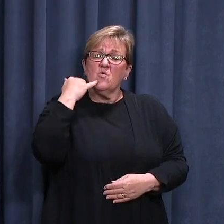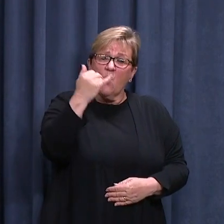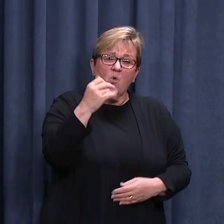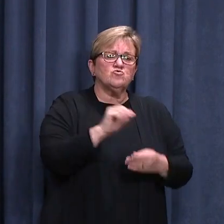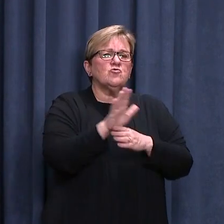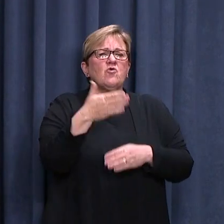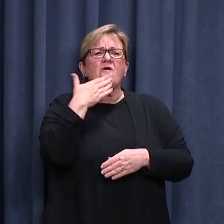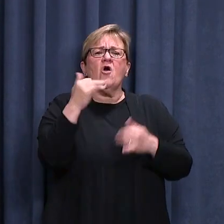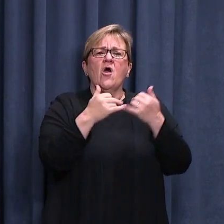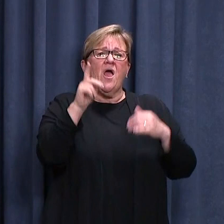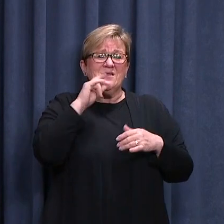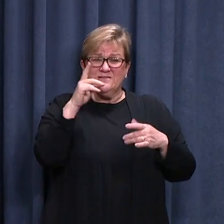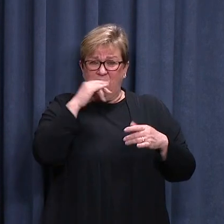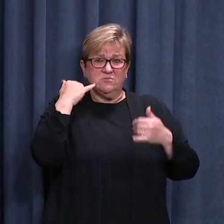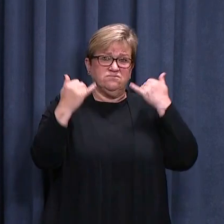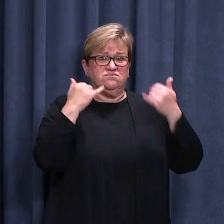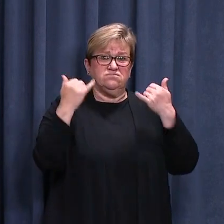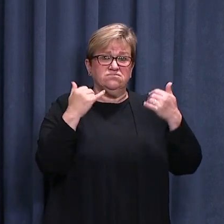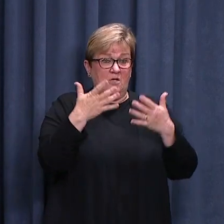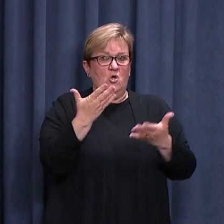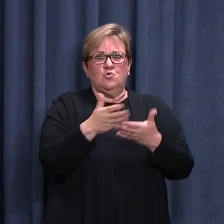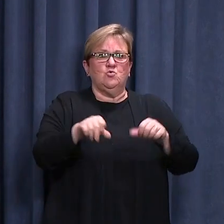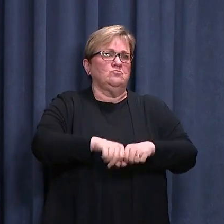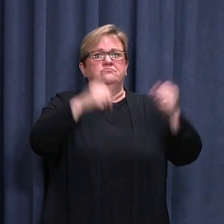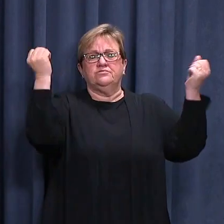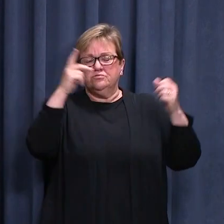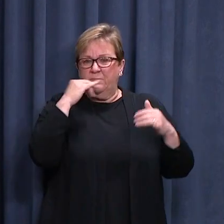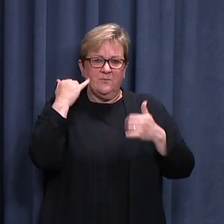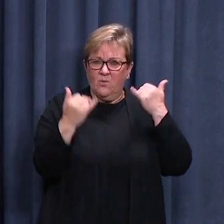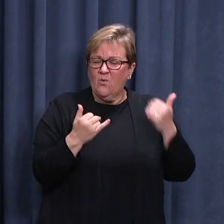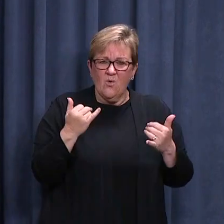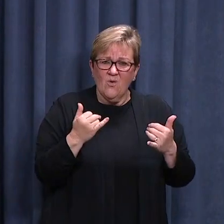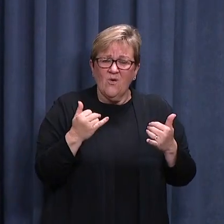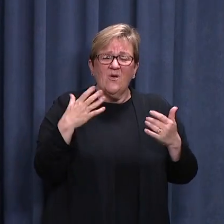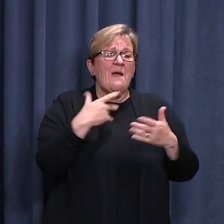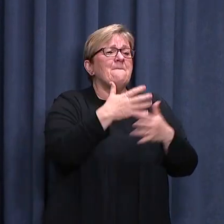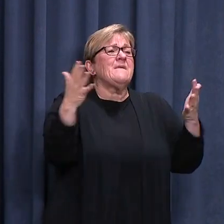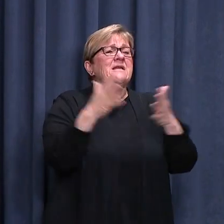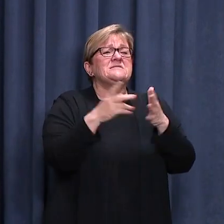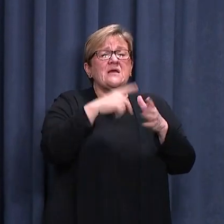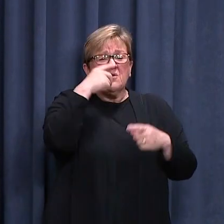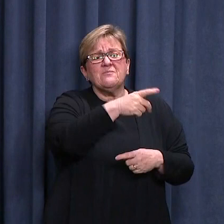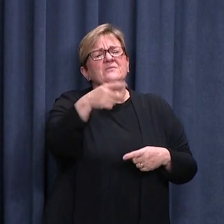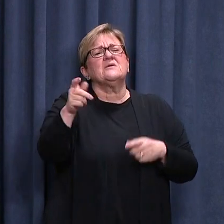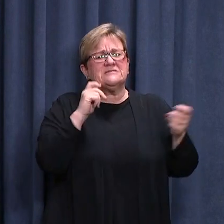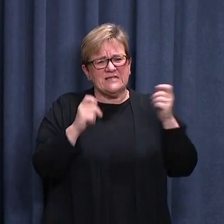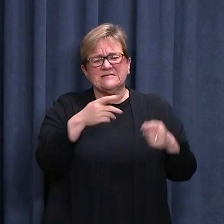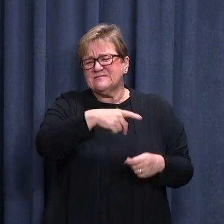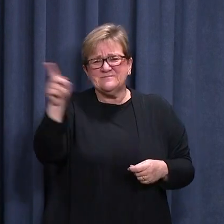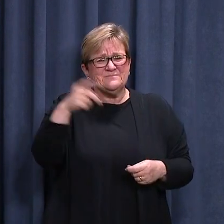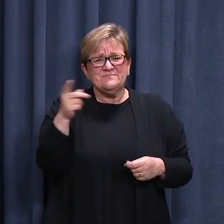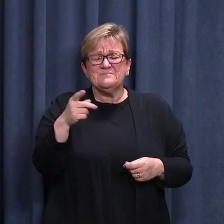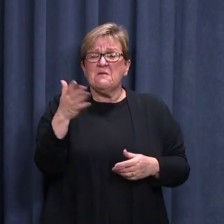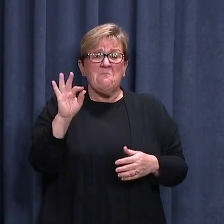the COVID hotline yesterday, a new record. We need as many Western Australians as possible to get tested. Whether